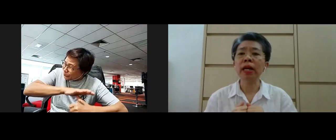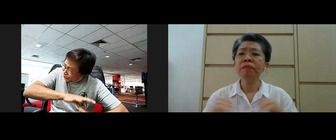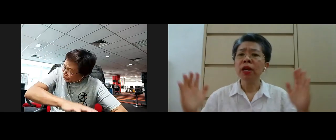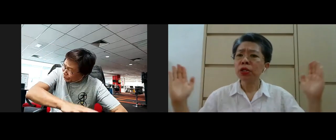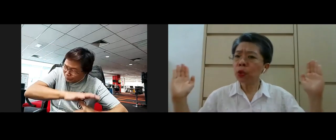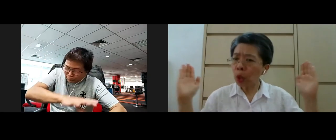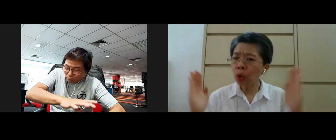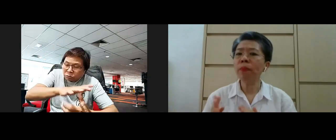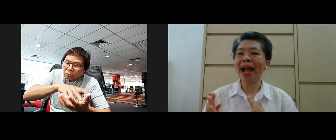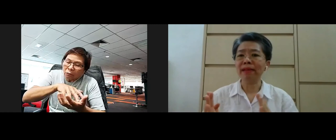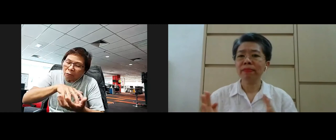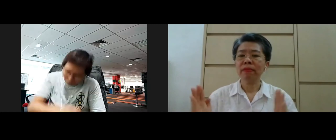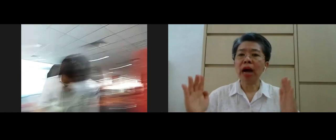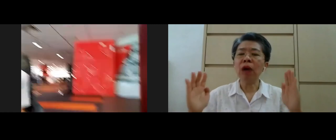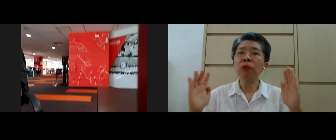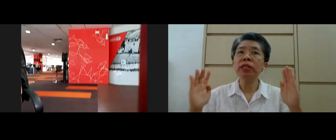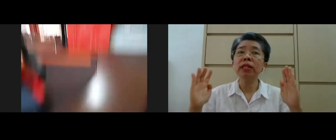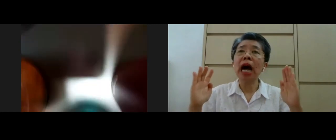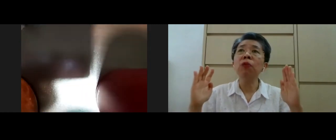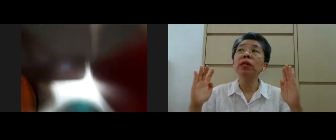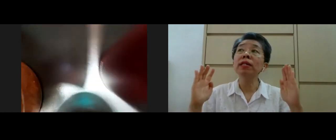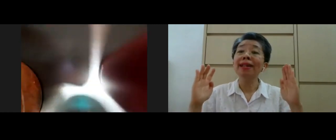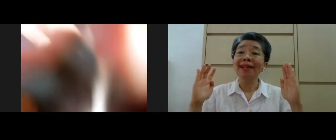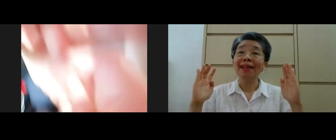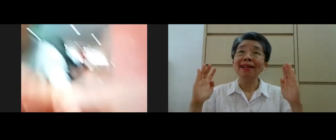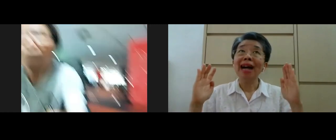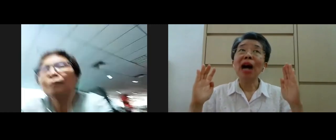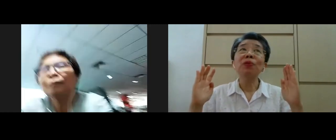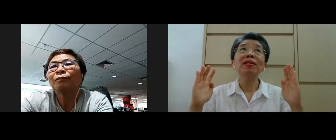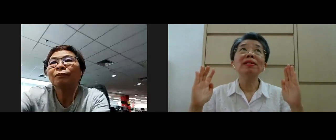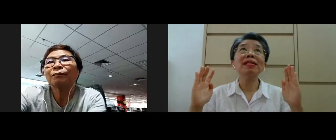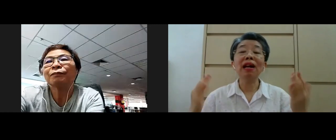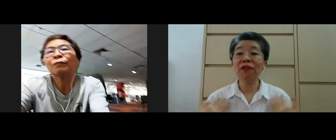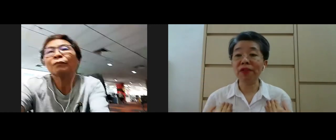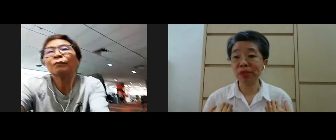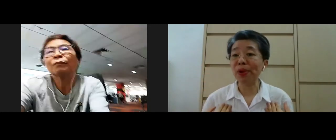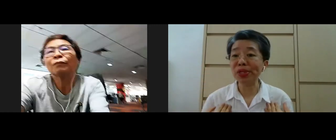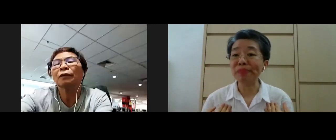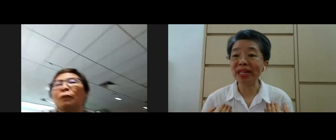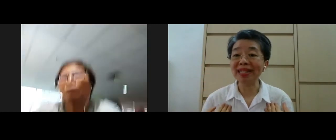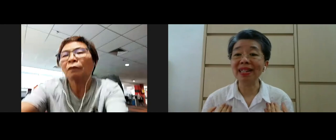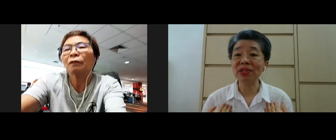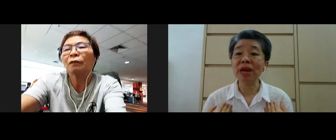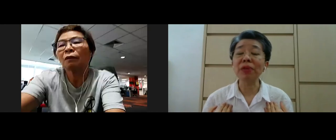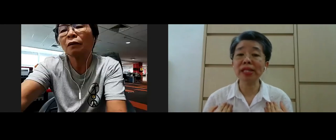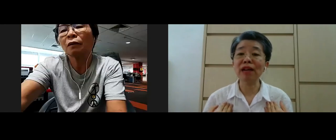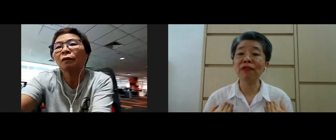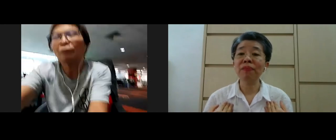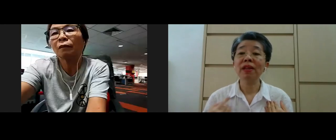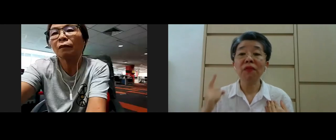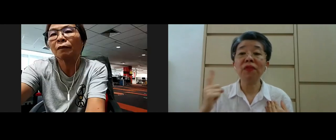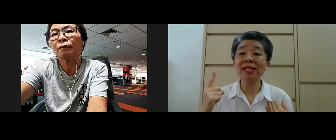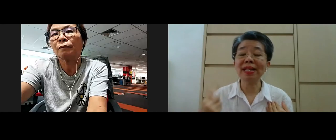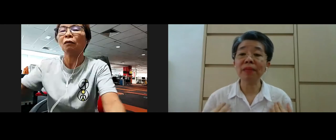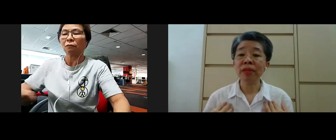yeah so go back our our our self responsibility to ourselves